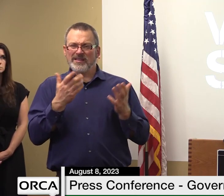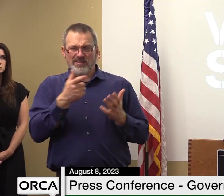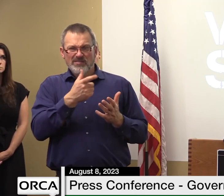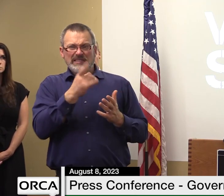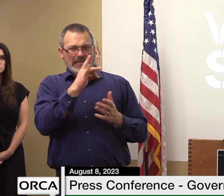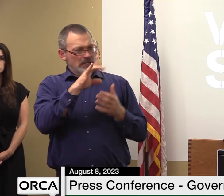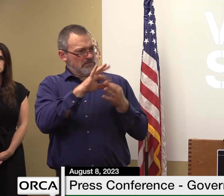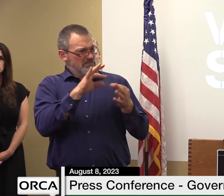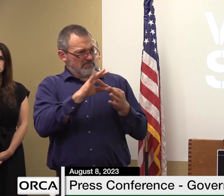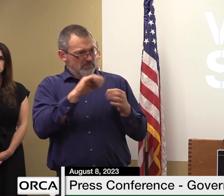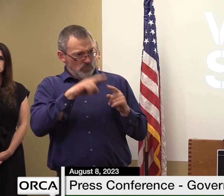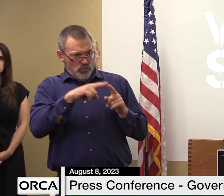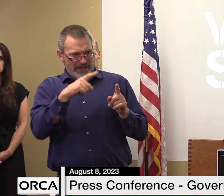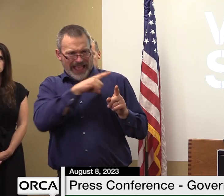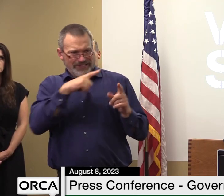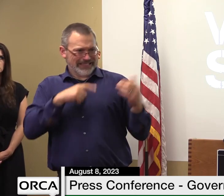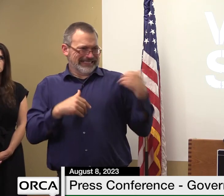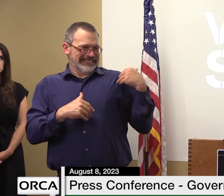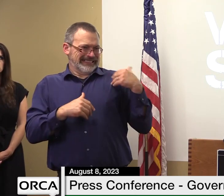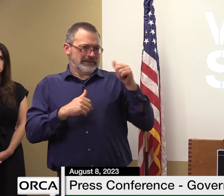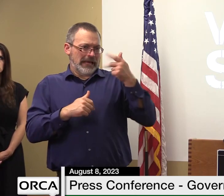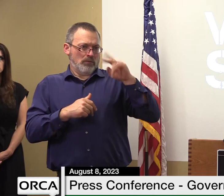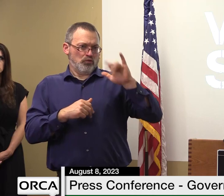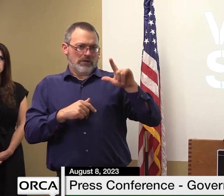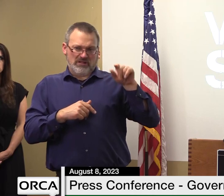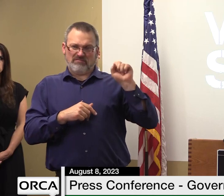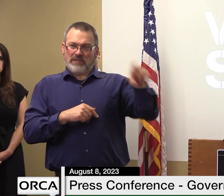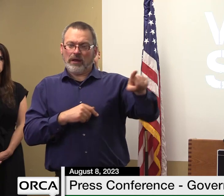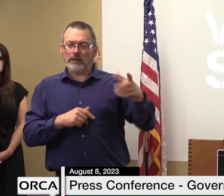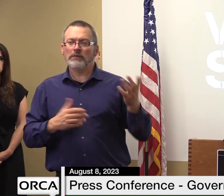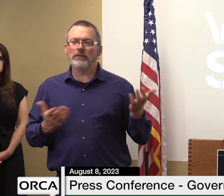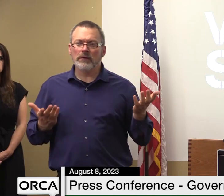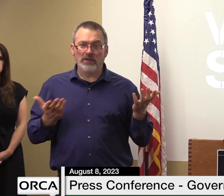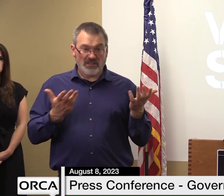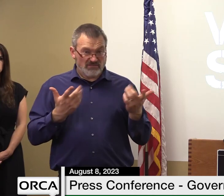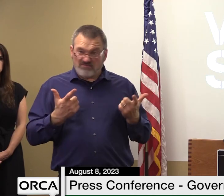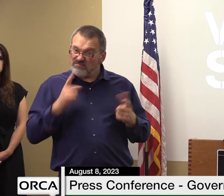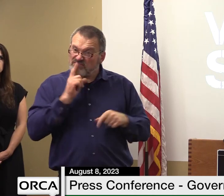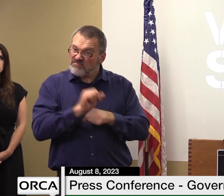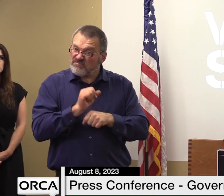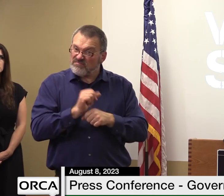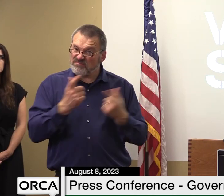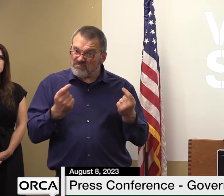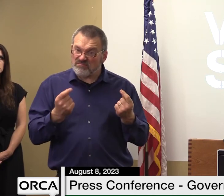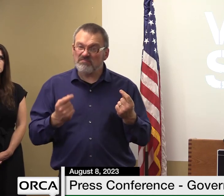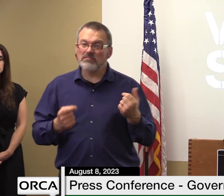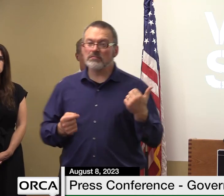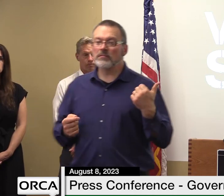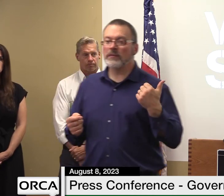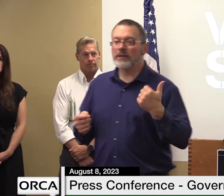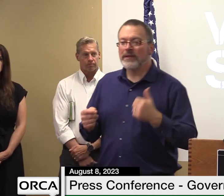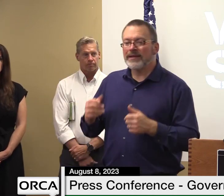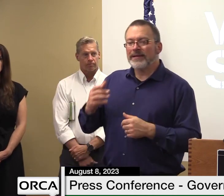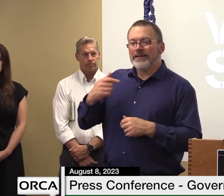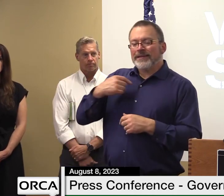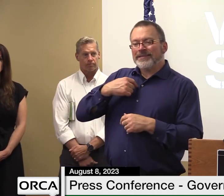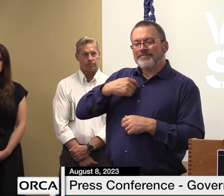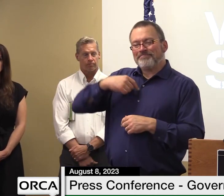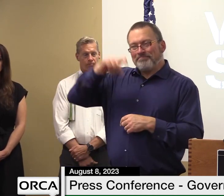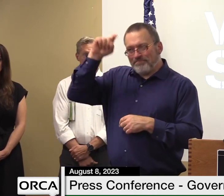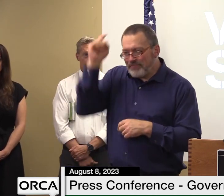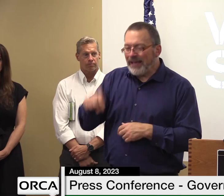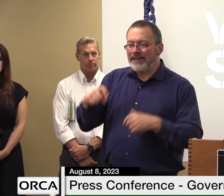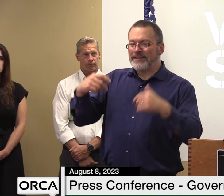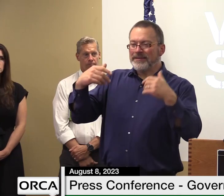april i still maintain that everyone has to have a plan for an emergency